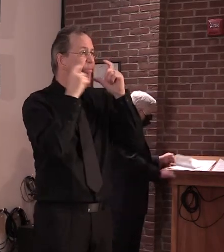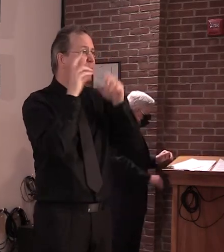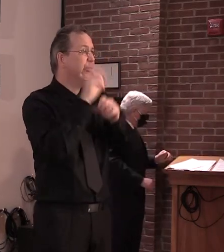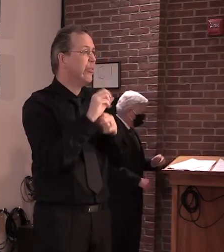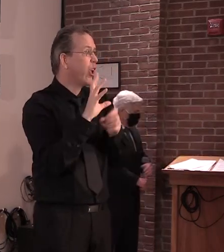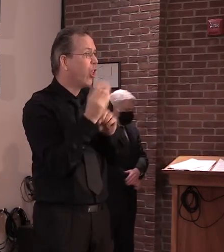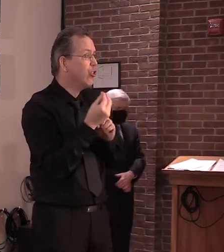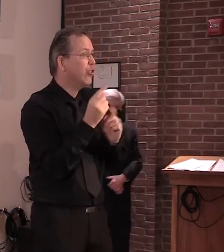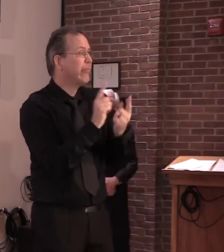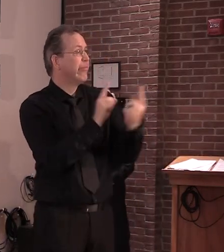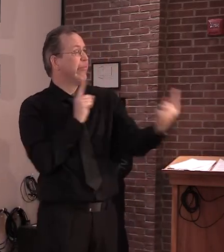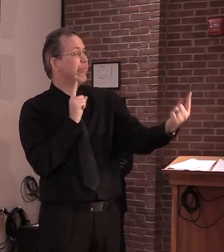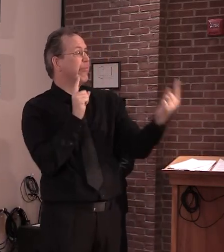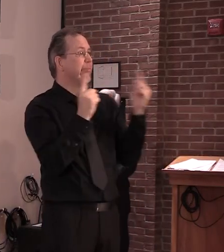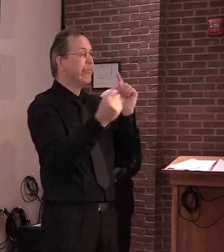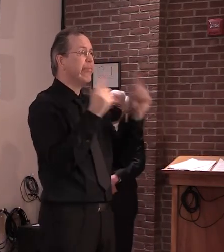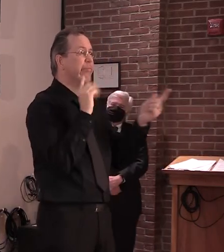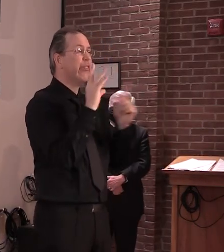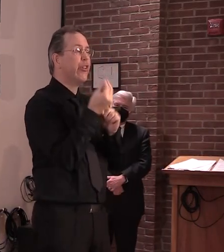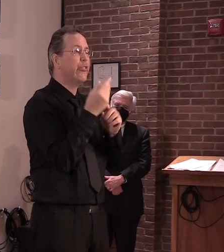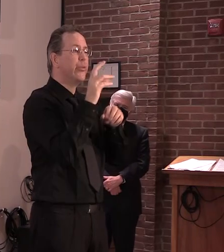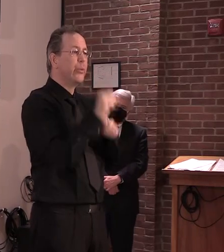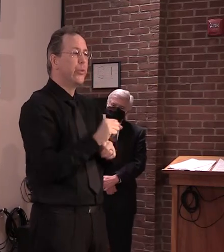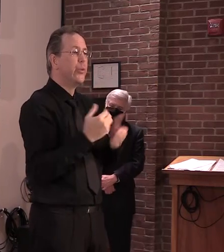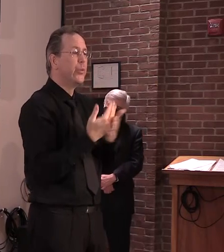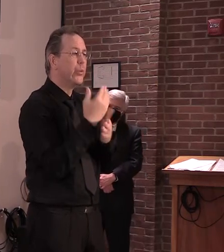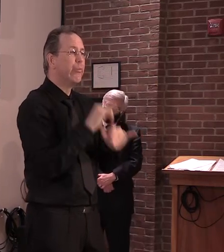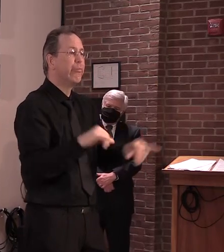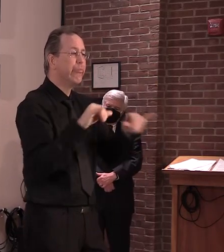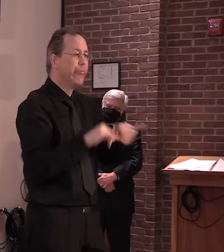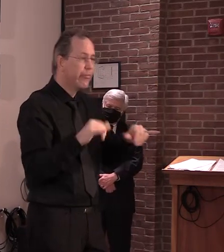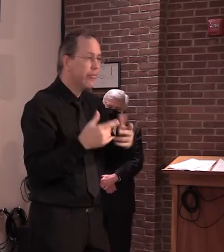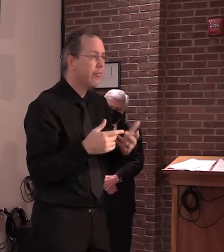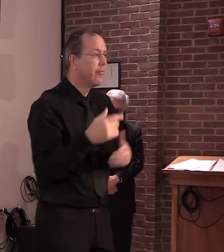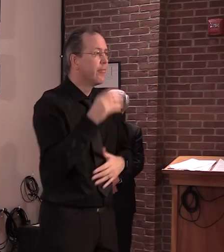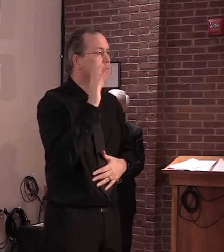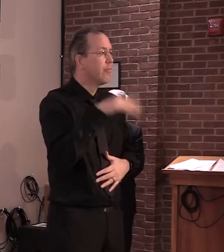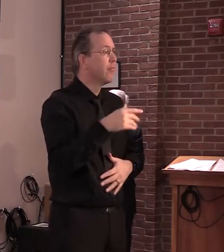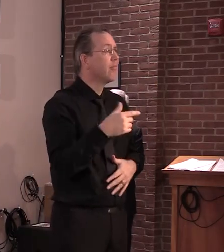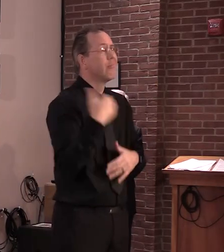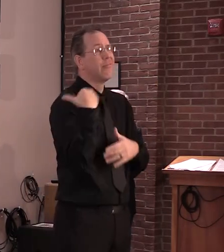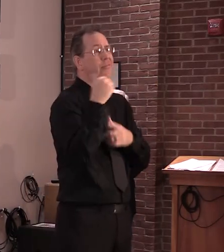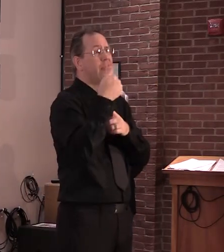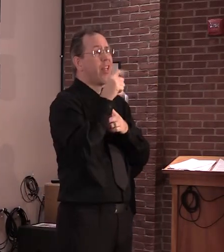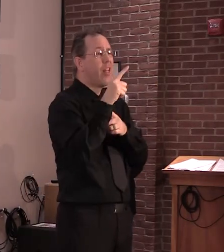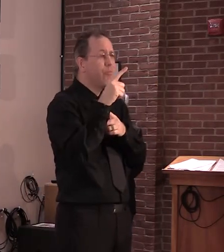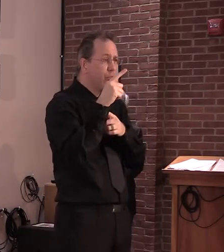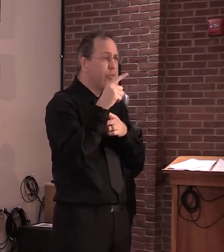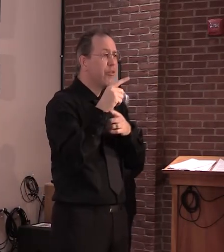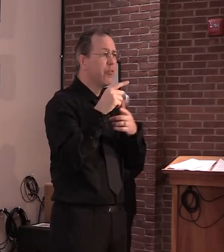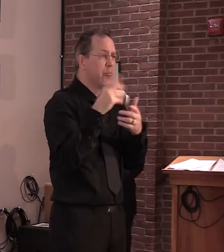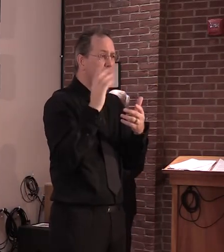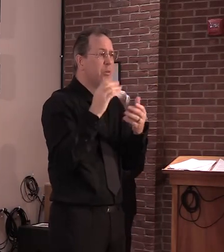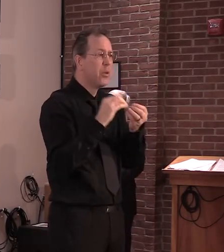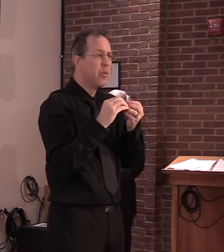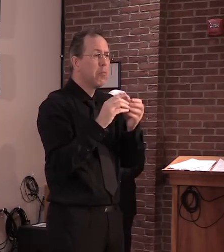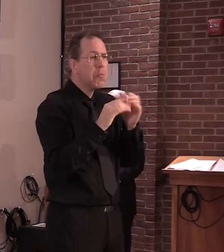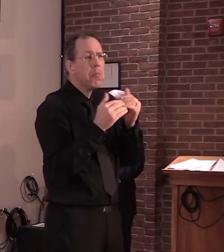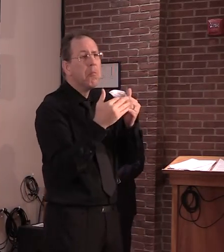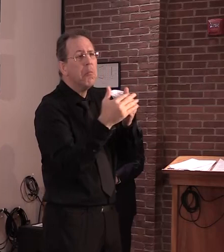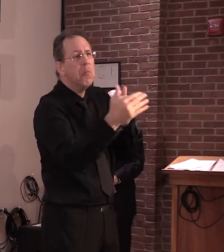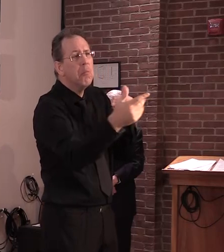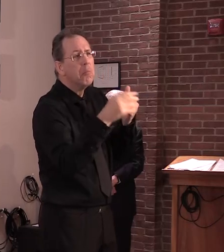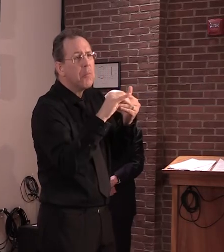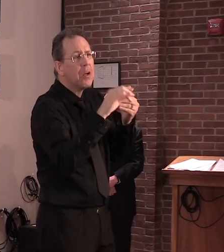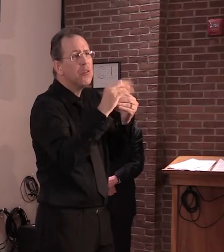I would expect in another month's time I'd see more than I see today. So, again, that's my prerogative. If the legislature decided to